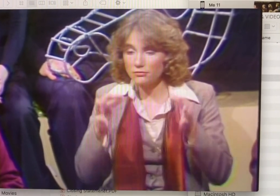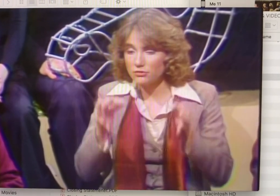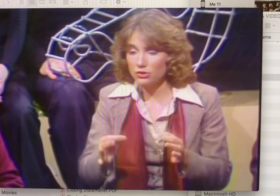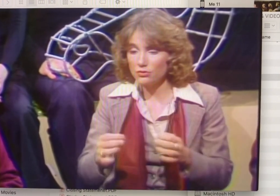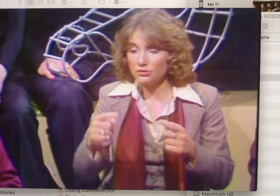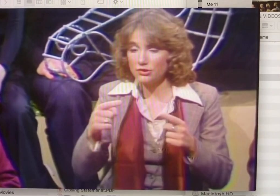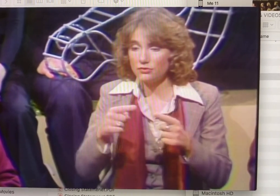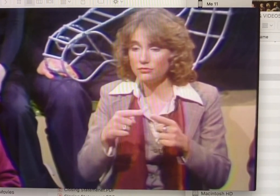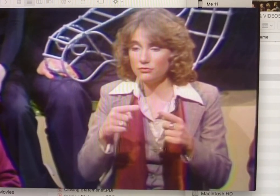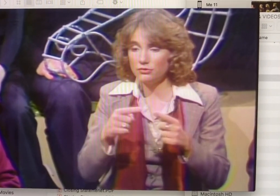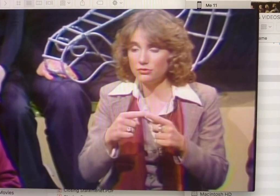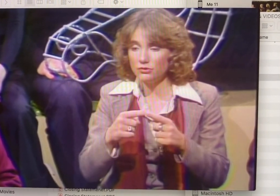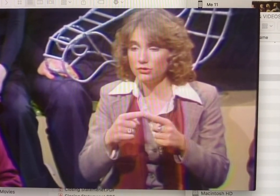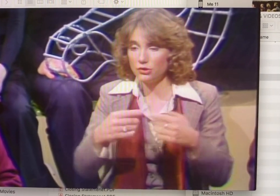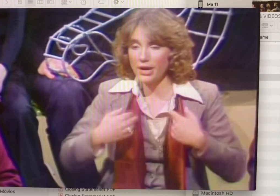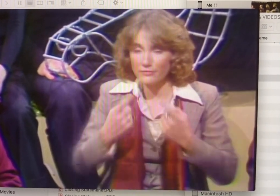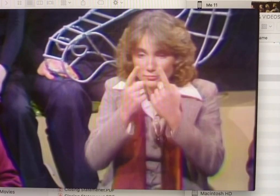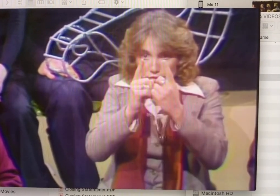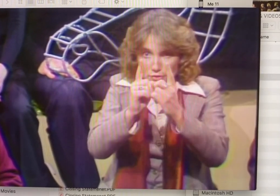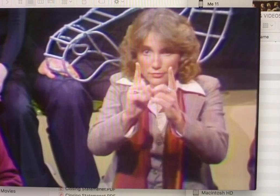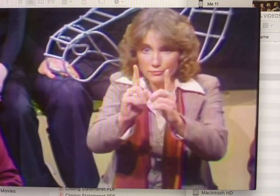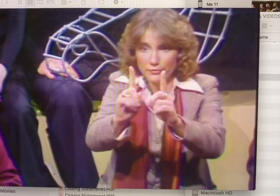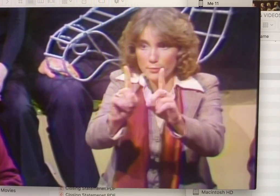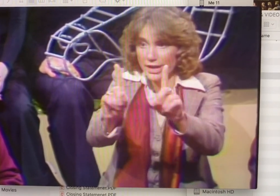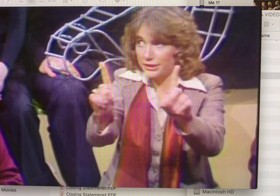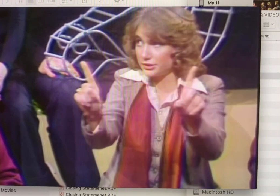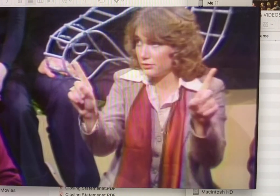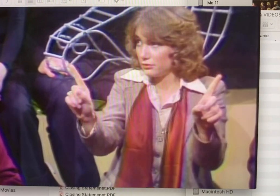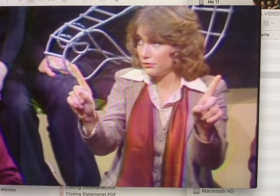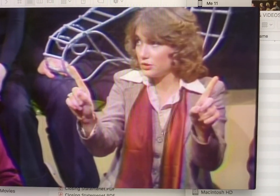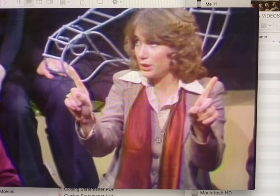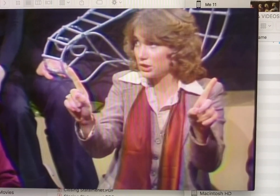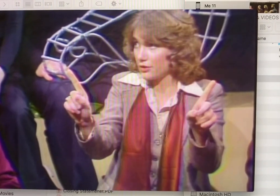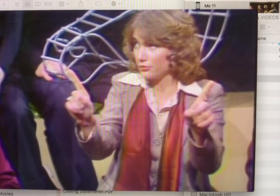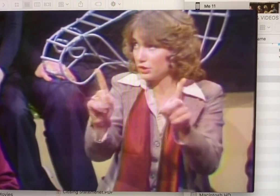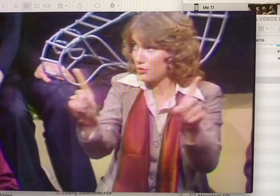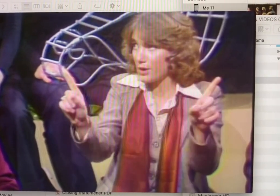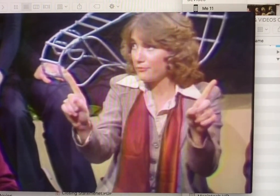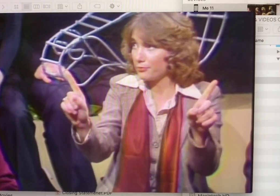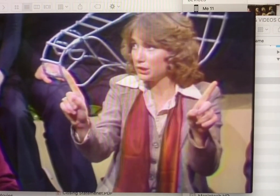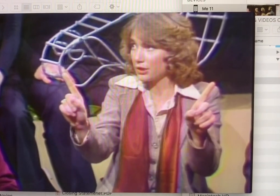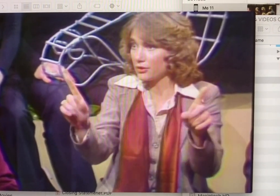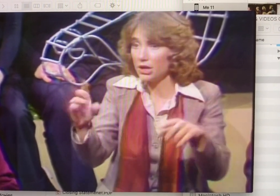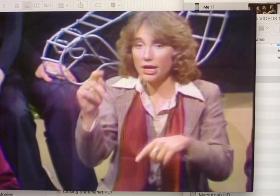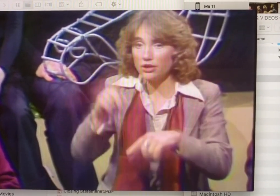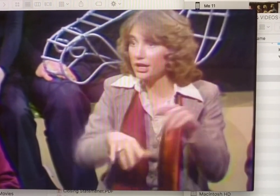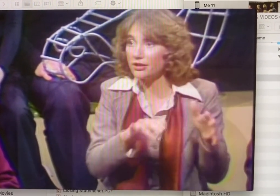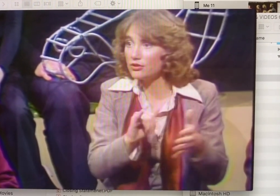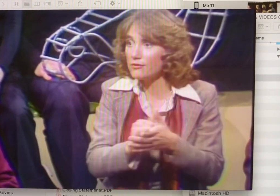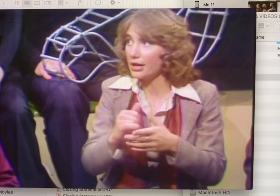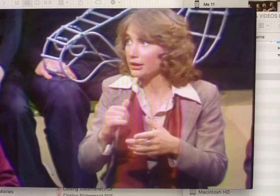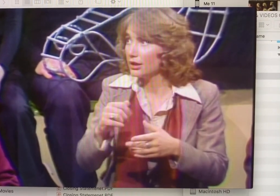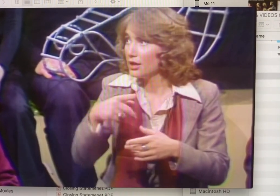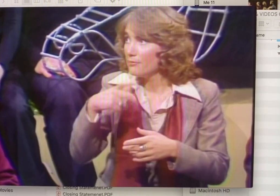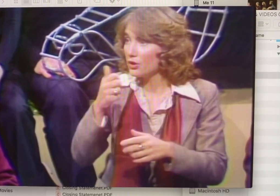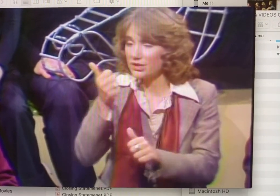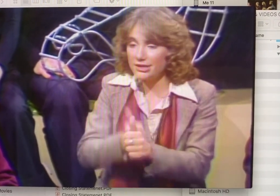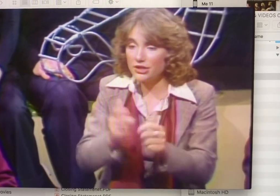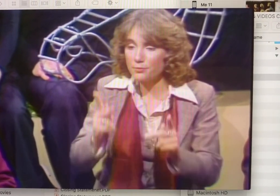choose to have them turn their backs to each other, turn away from each other. And you can't do that because each